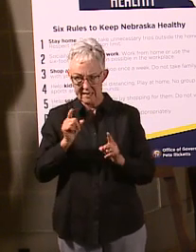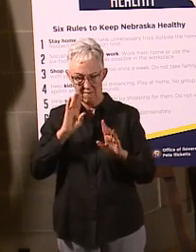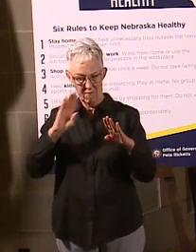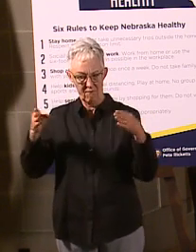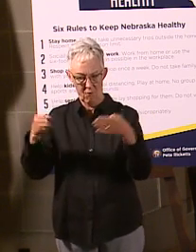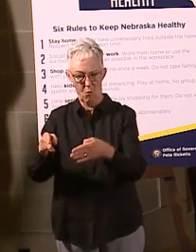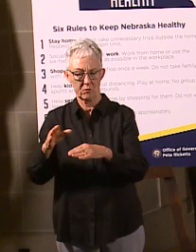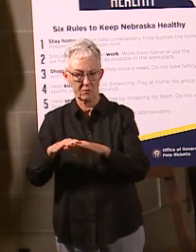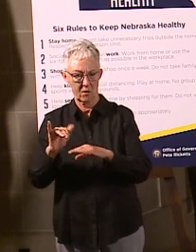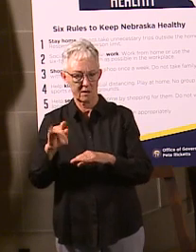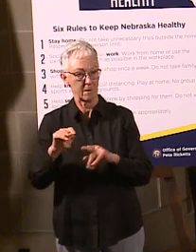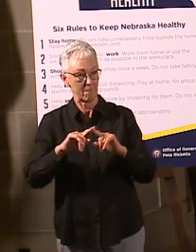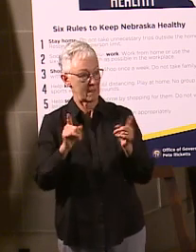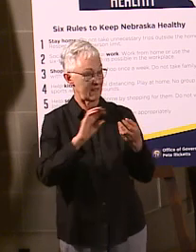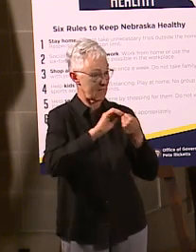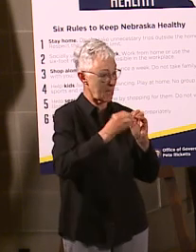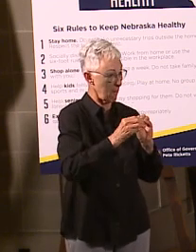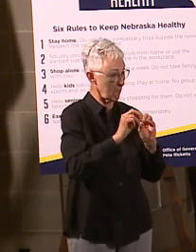we're going to get more.